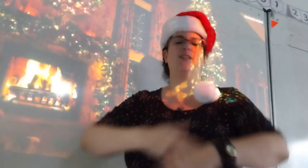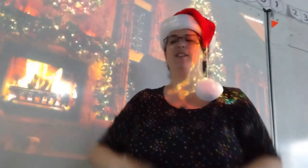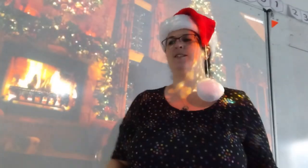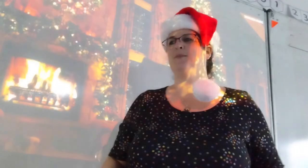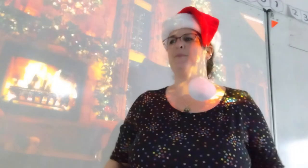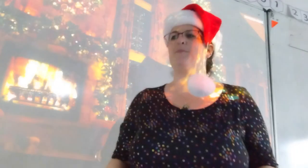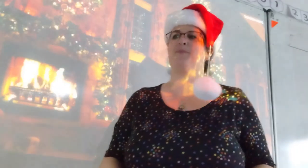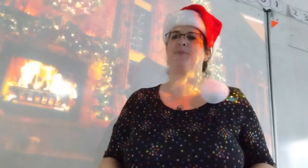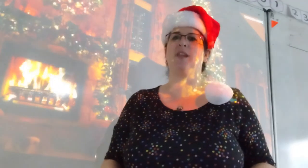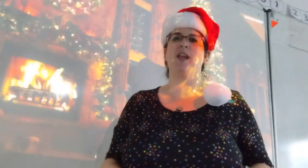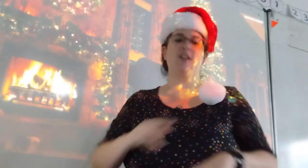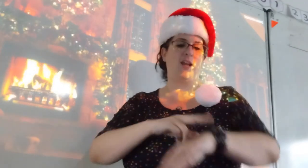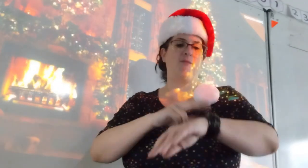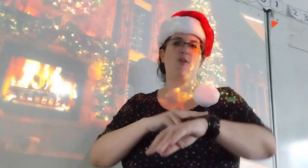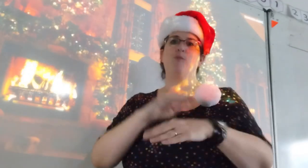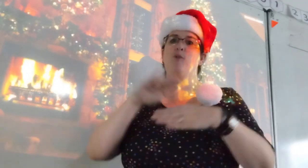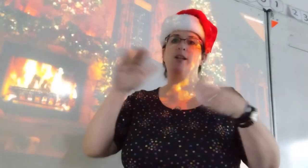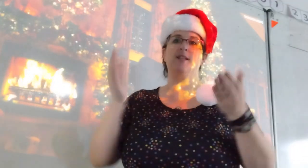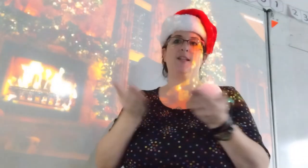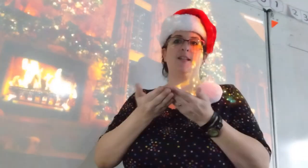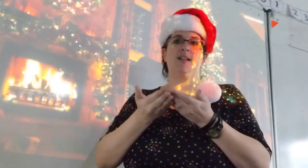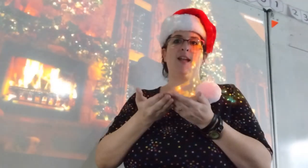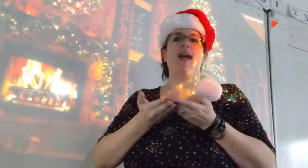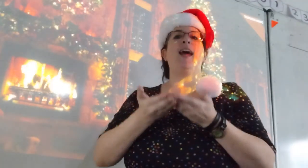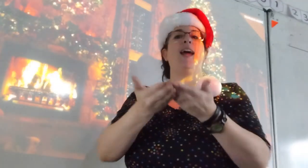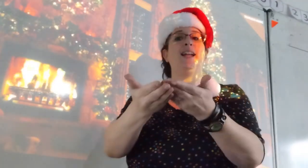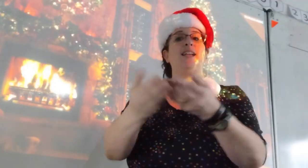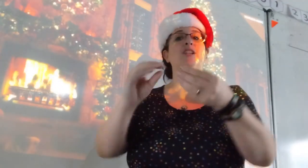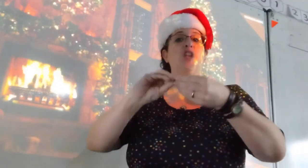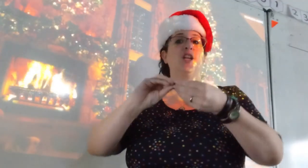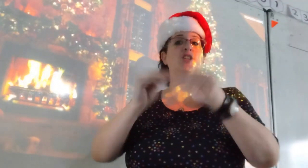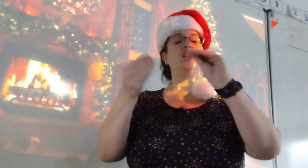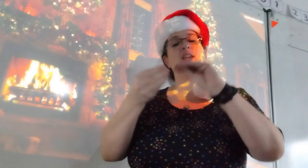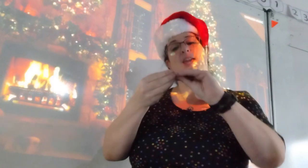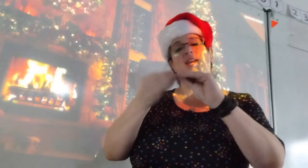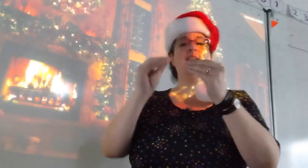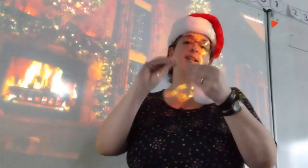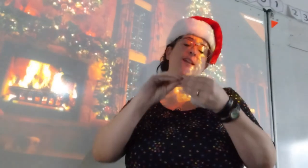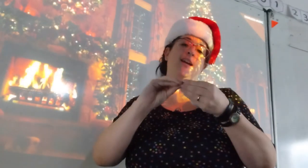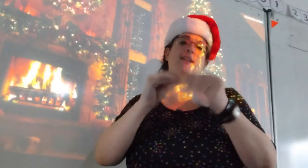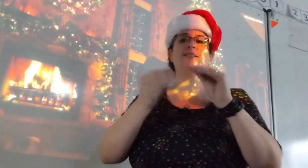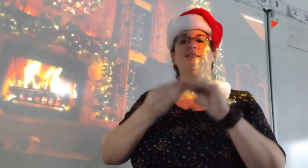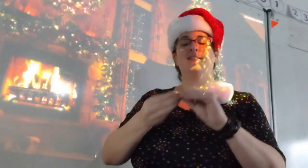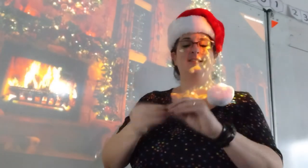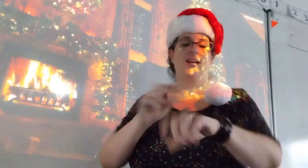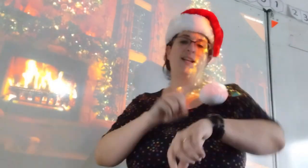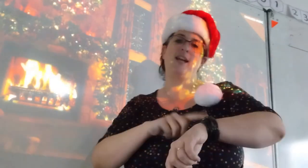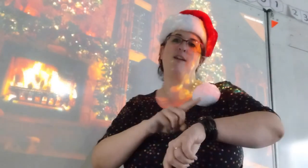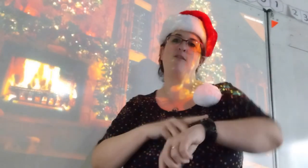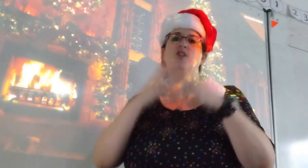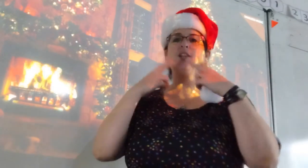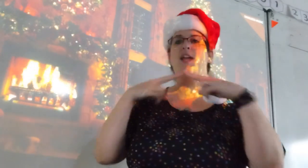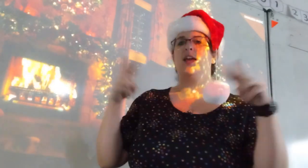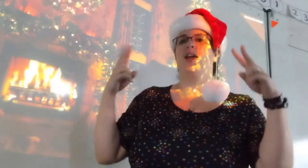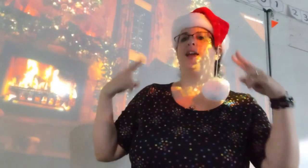Time for presents and exchanging kisses Time for singing